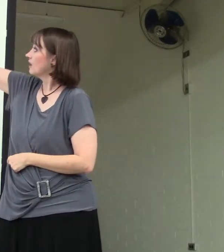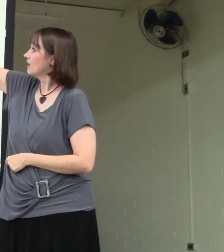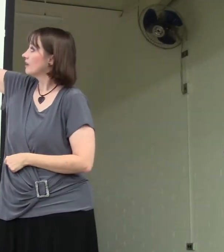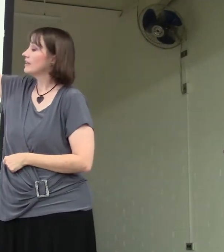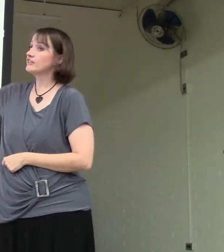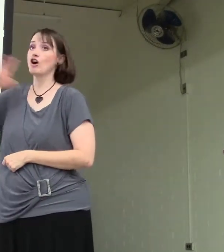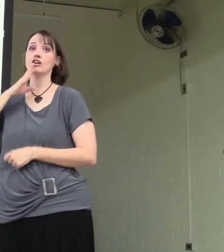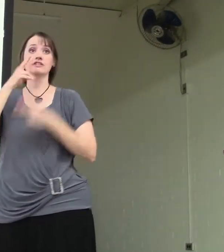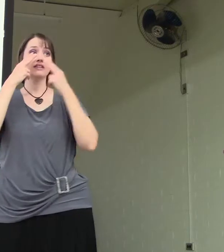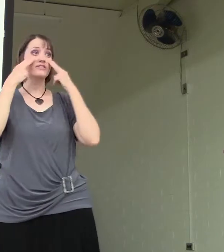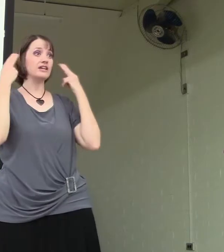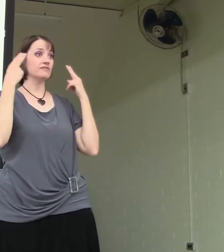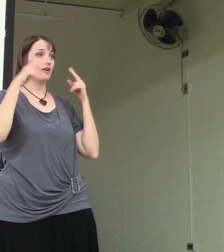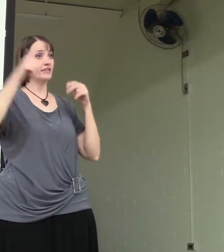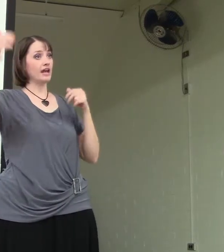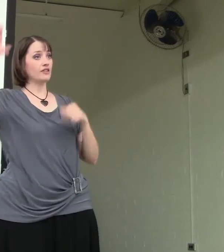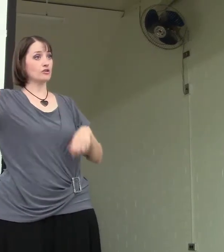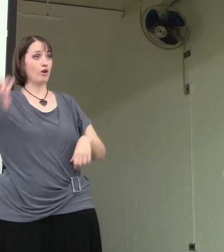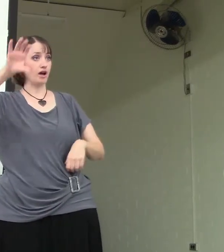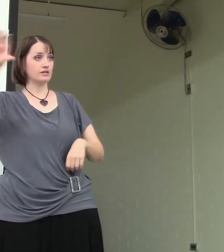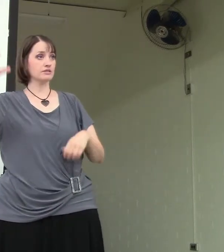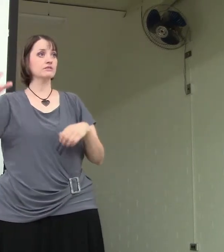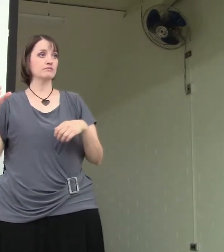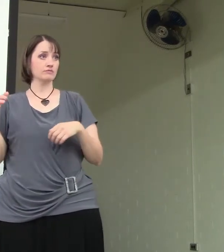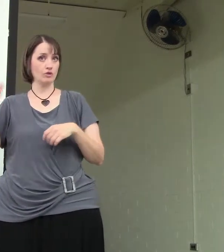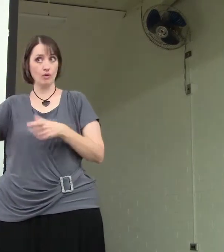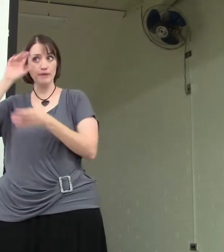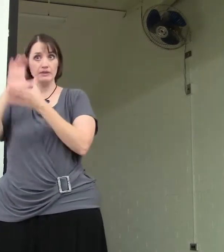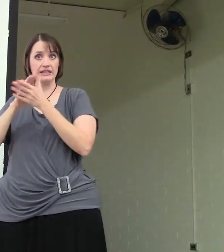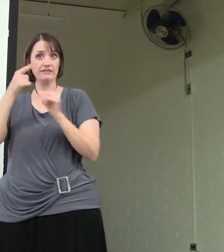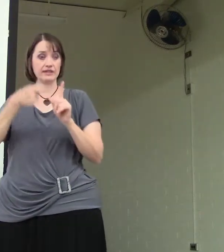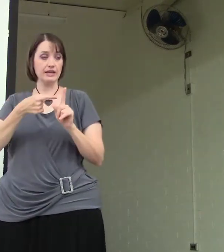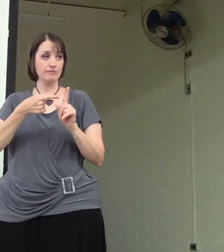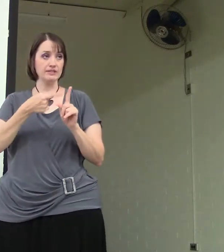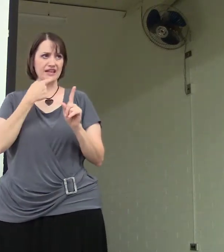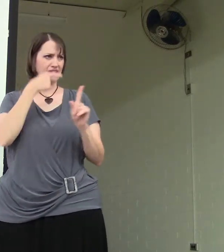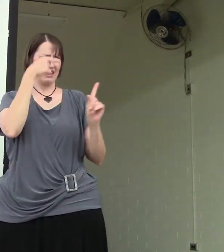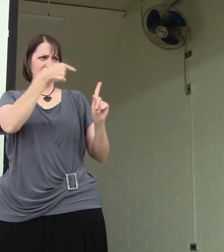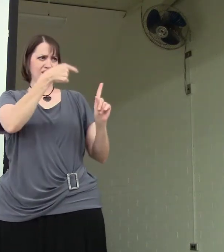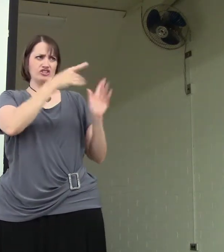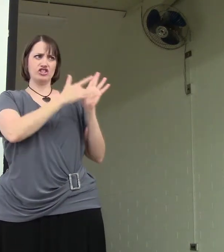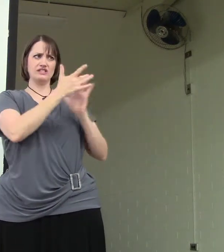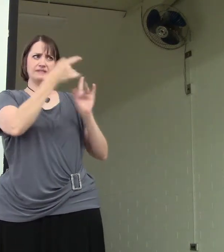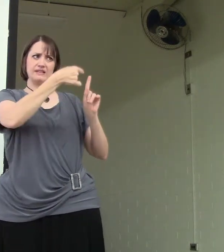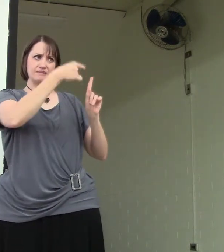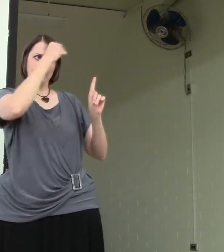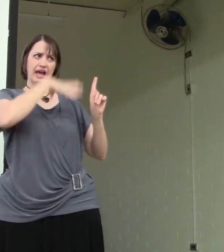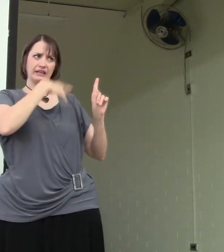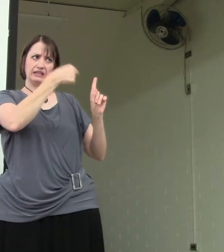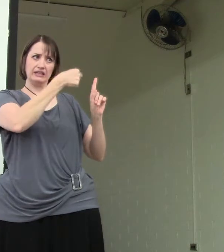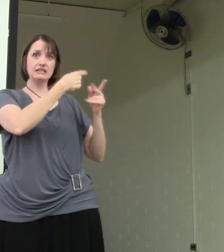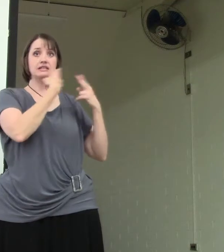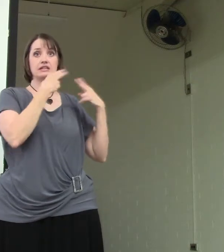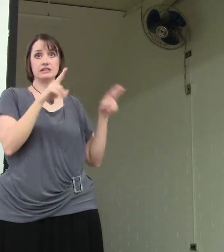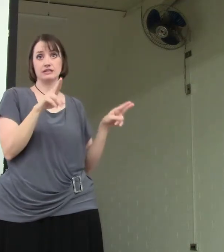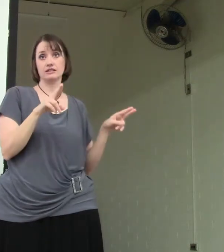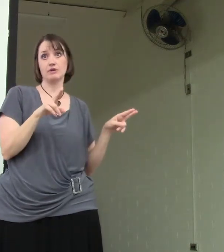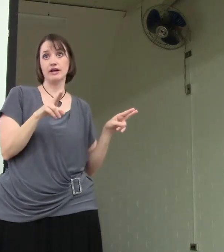He talks to the thief on the other cross, the one that believed him, and said, Jesus, this man, he's innocent, right?